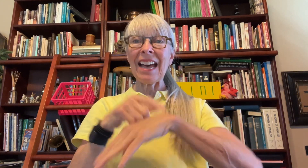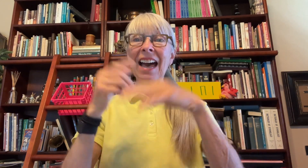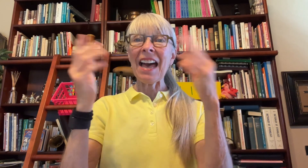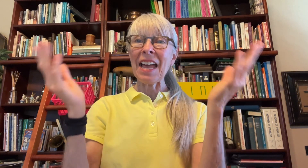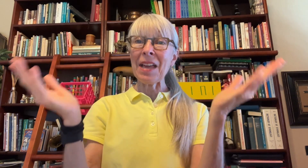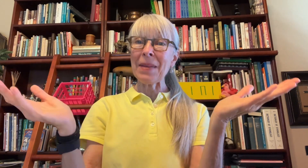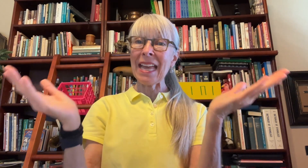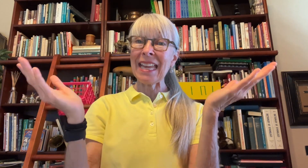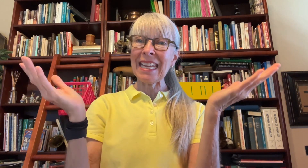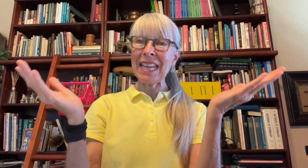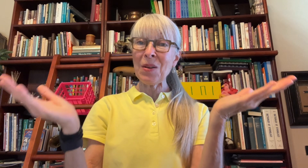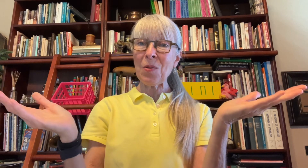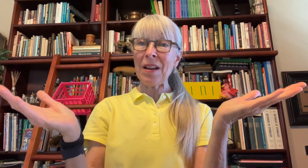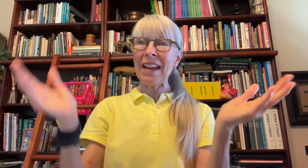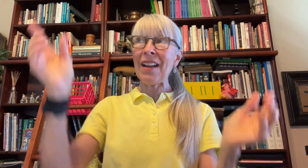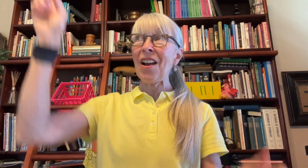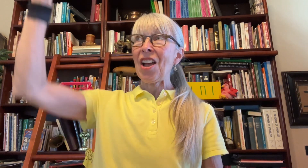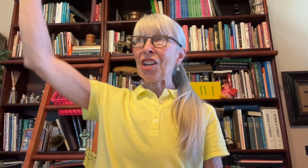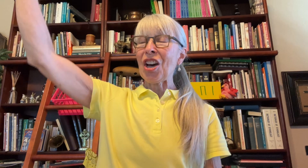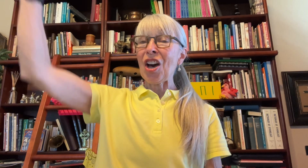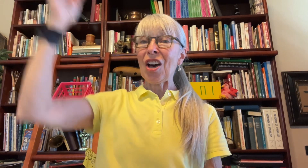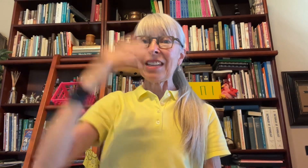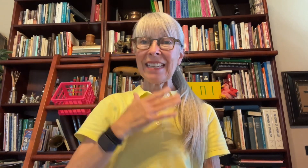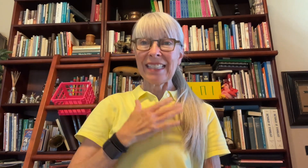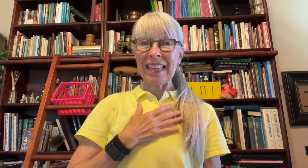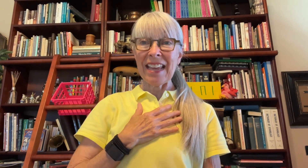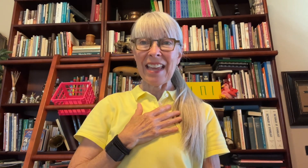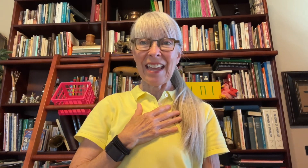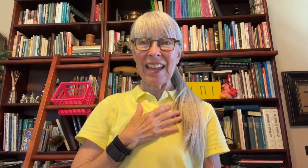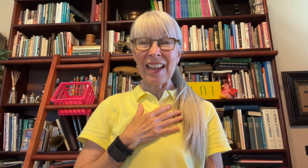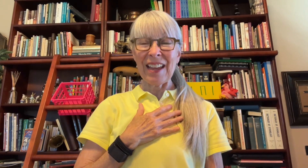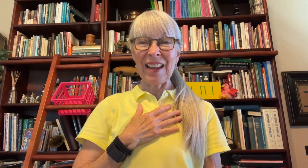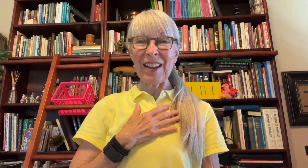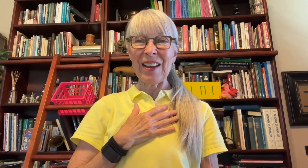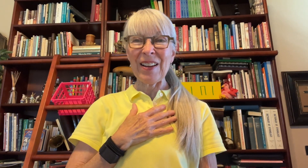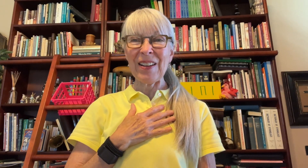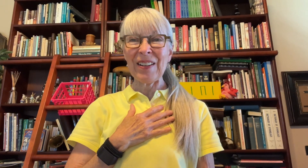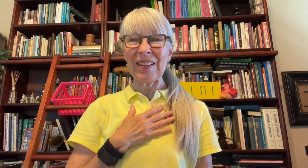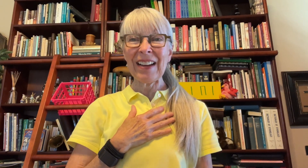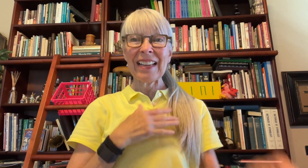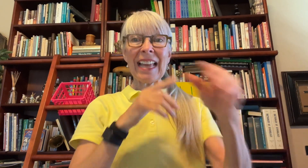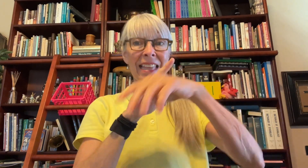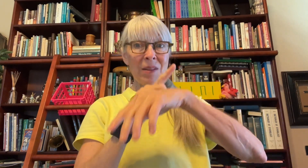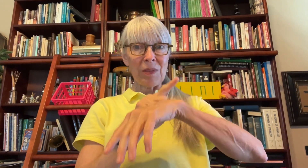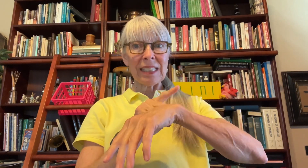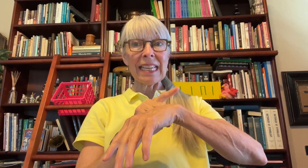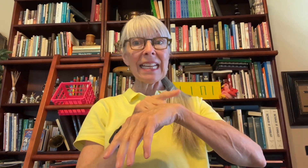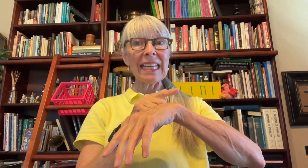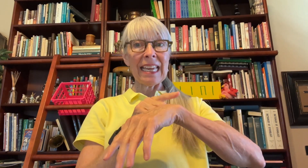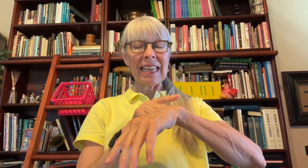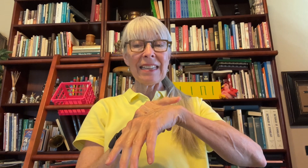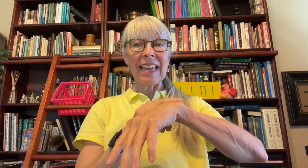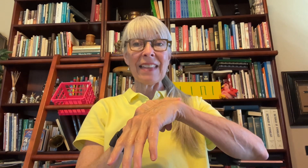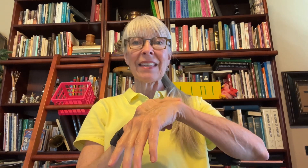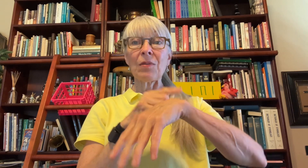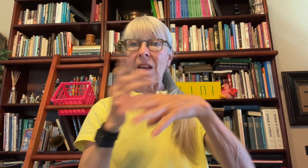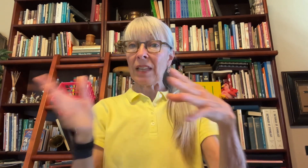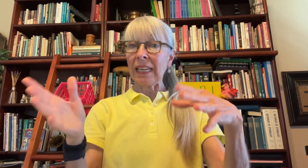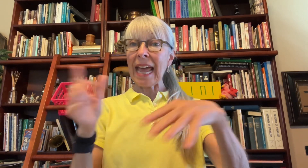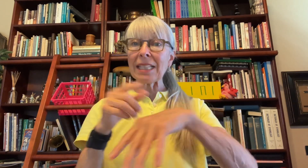anywhere, God is there. And then we'll sing it again. And then the last